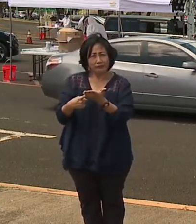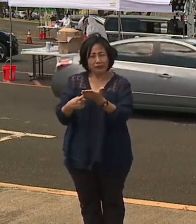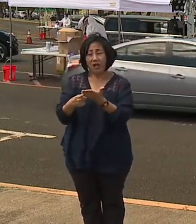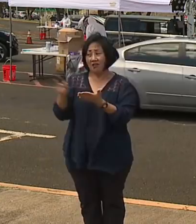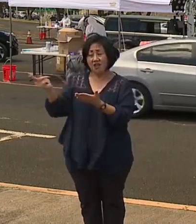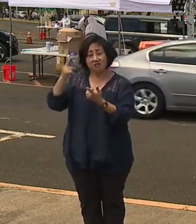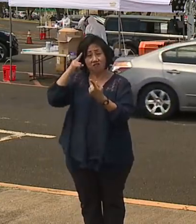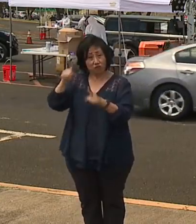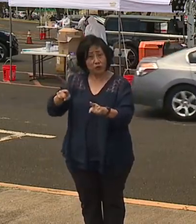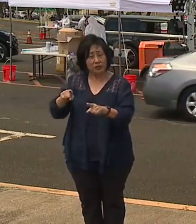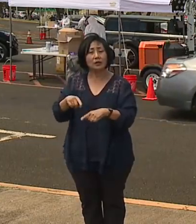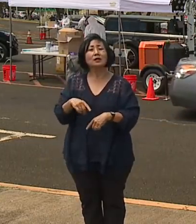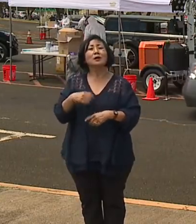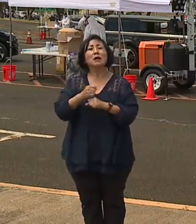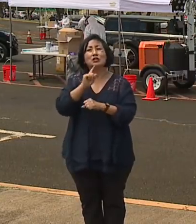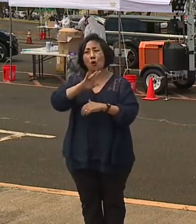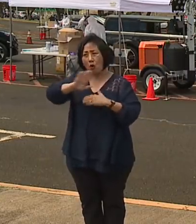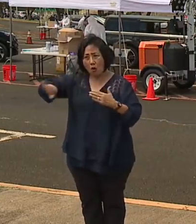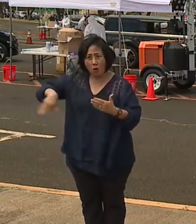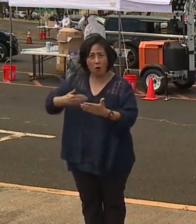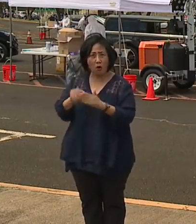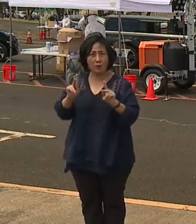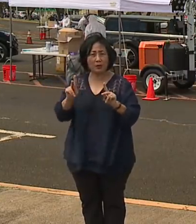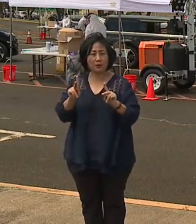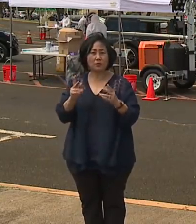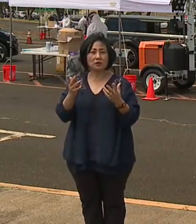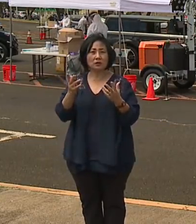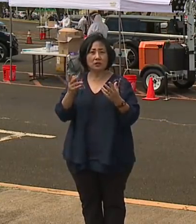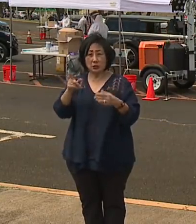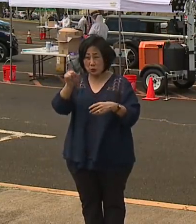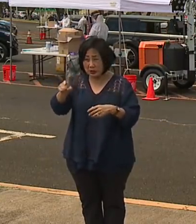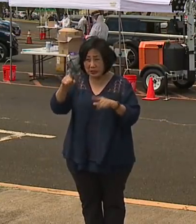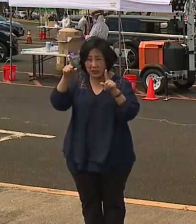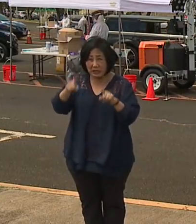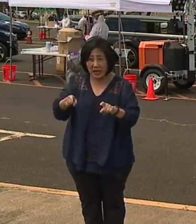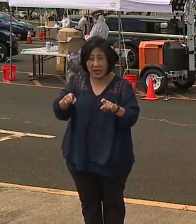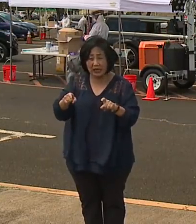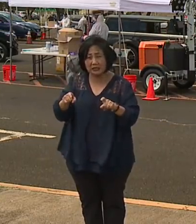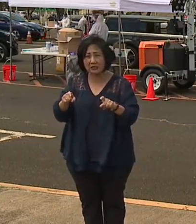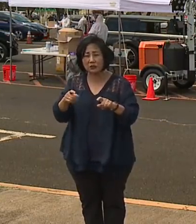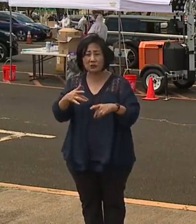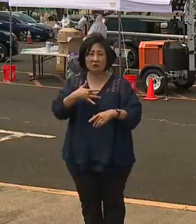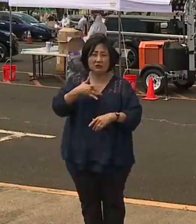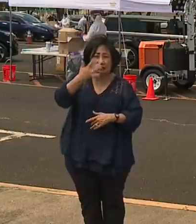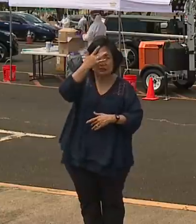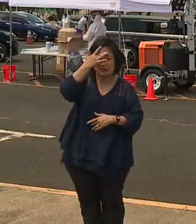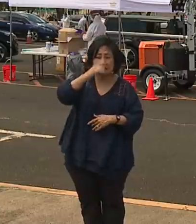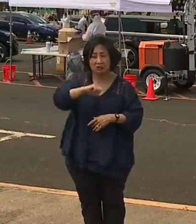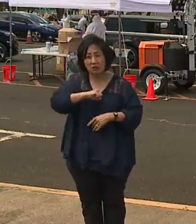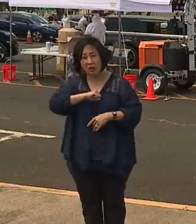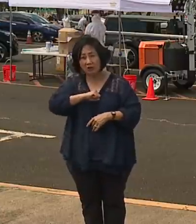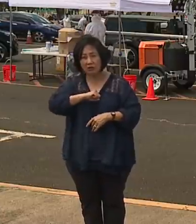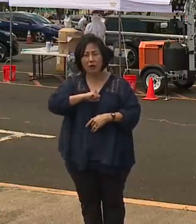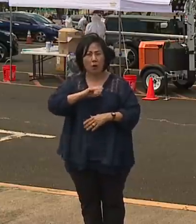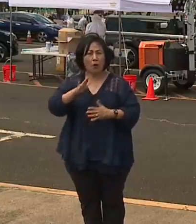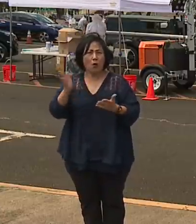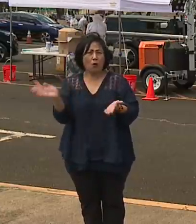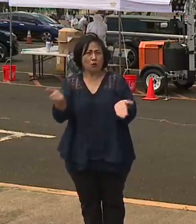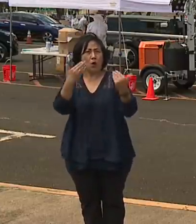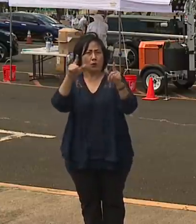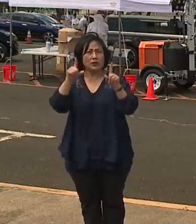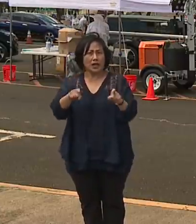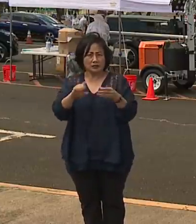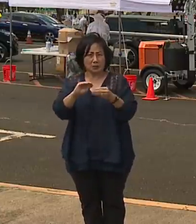in alignment on is making sure everyone who absolutely needs the test because they have symptoms first and foremost can get it.